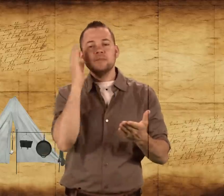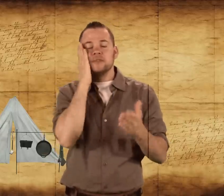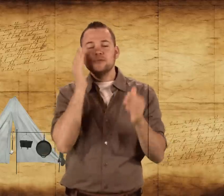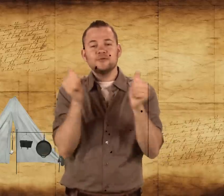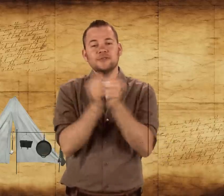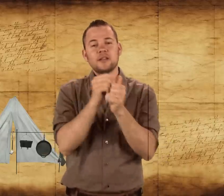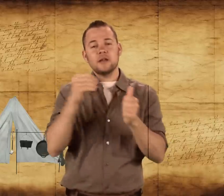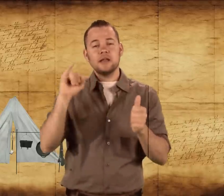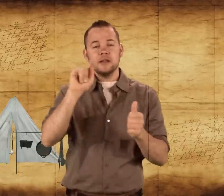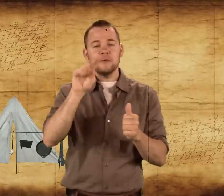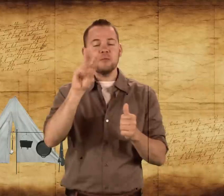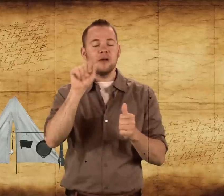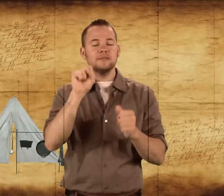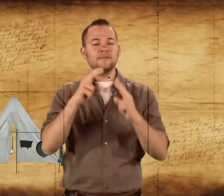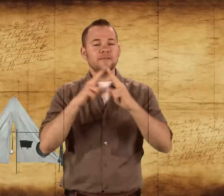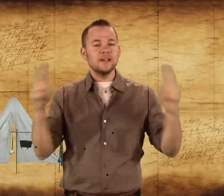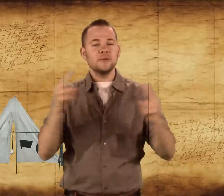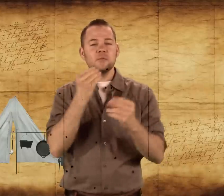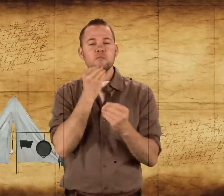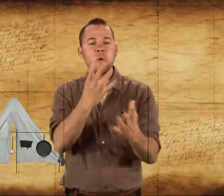bed together. It was a very warm night.